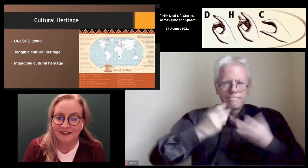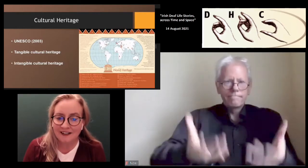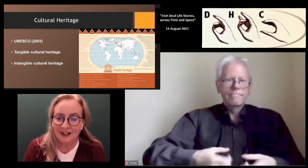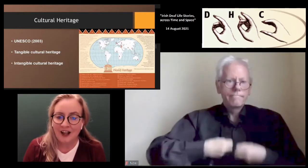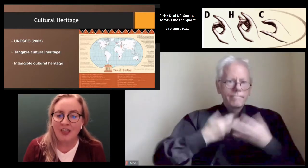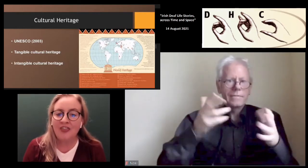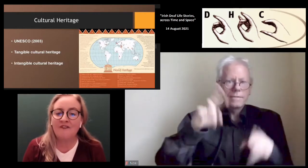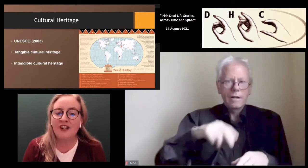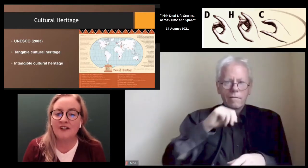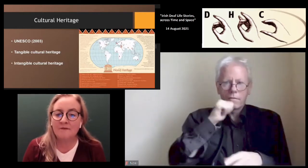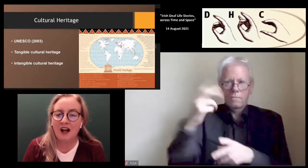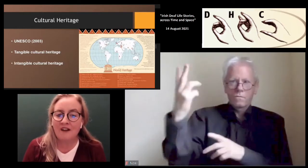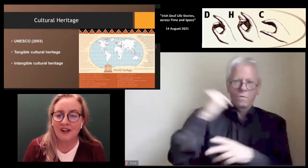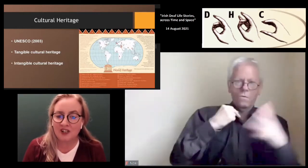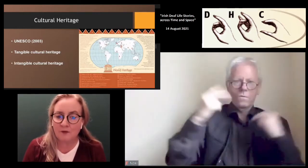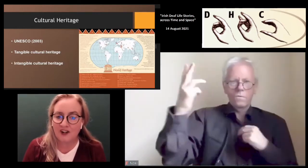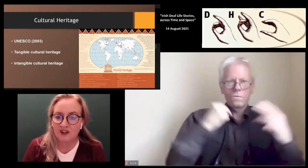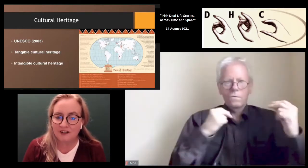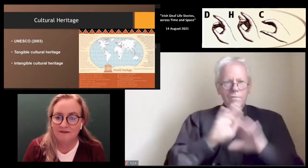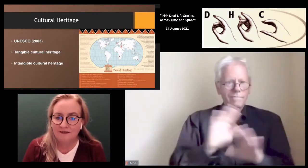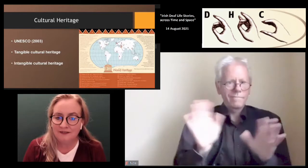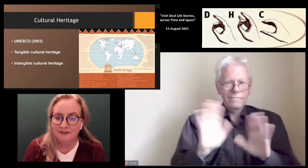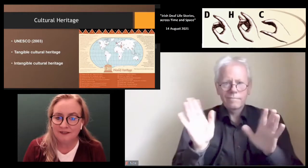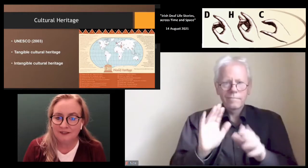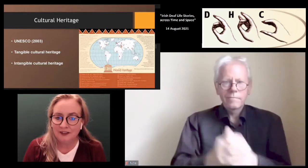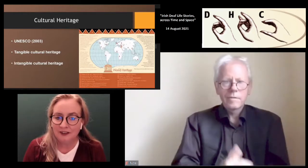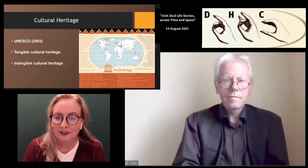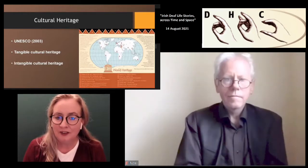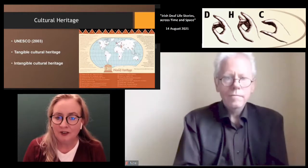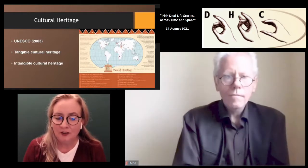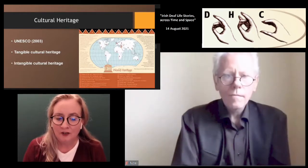protect the freedom of expression.